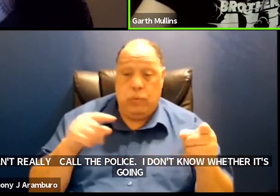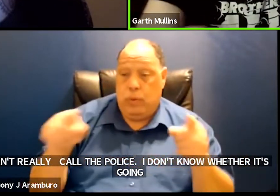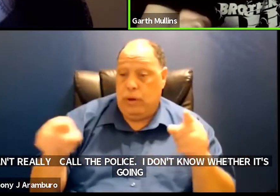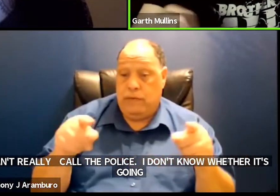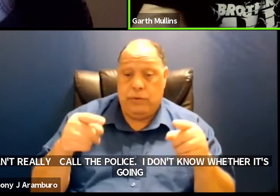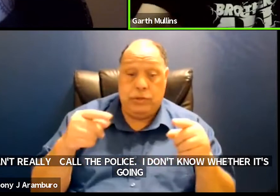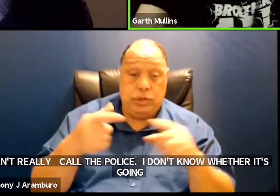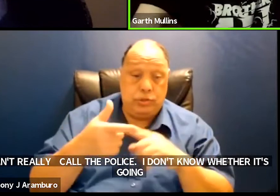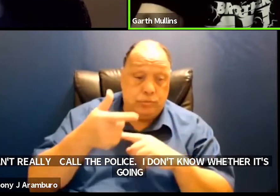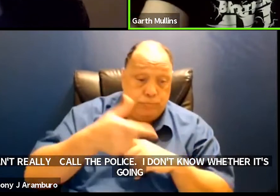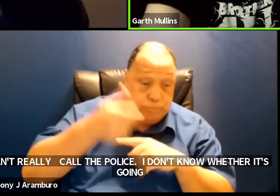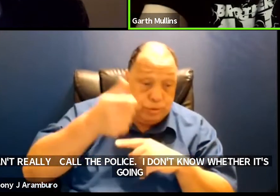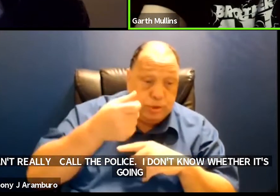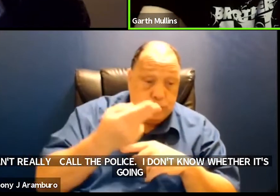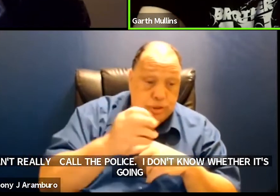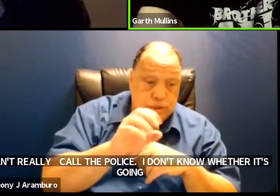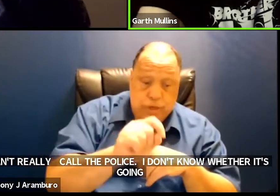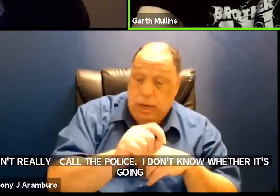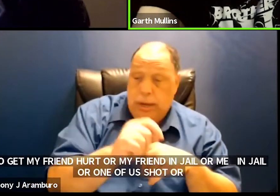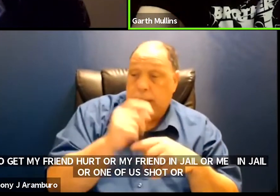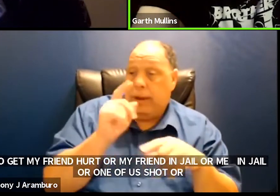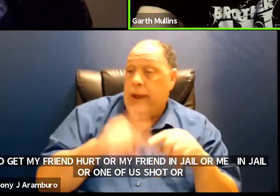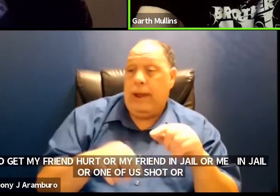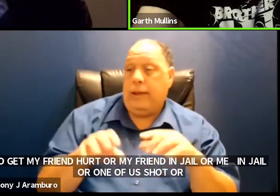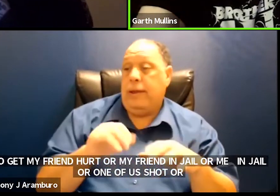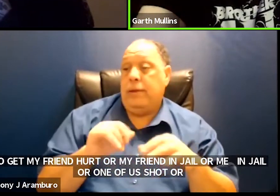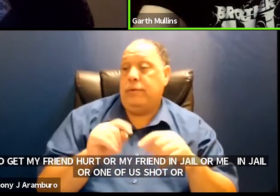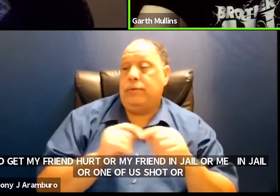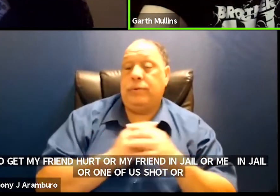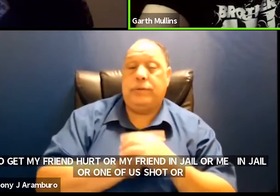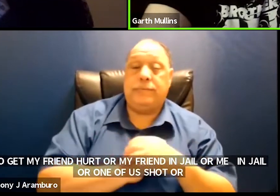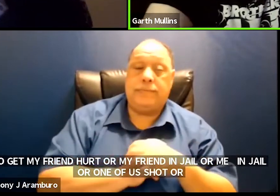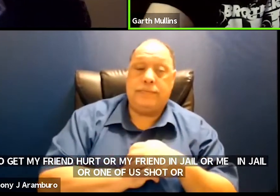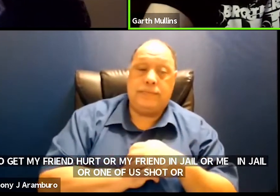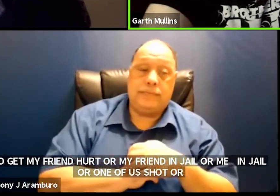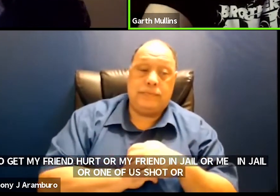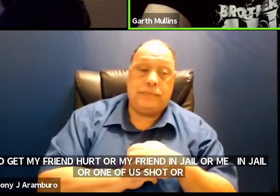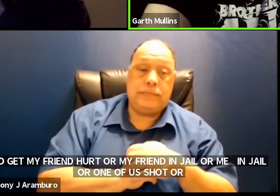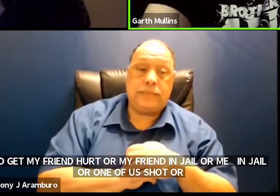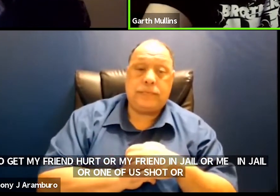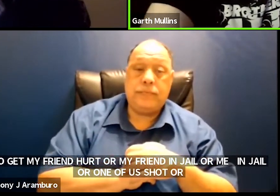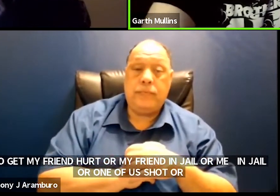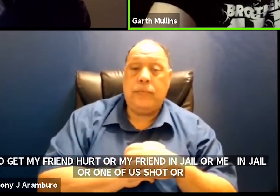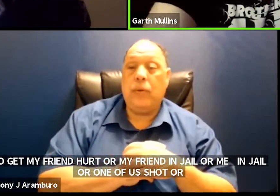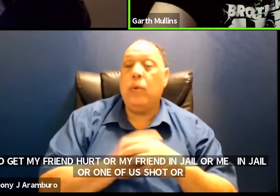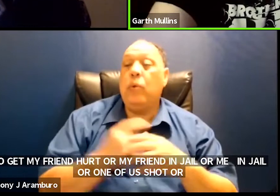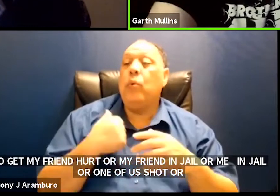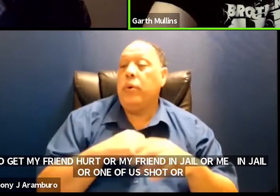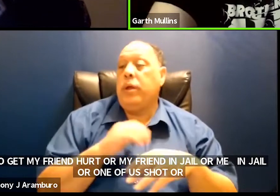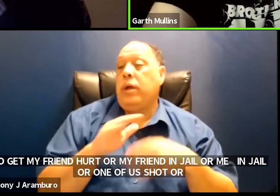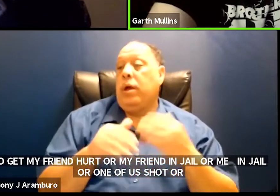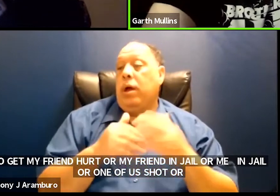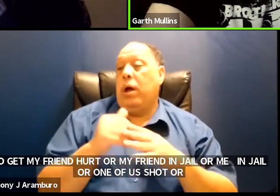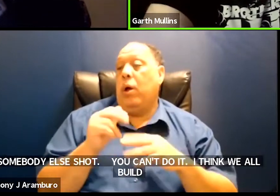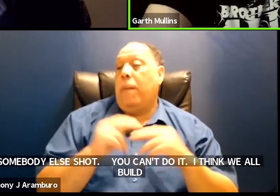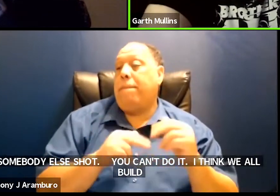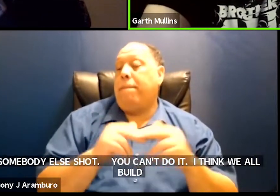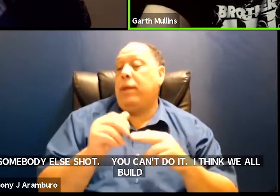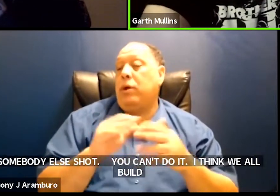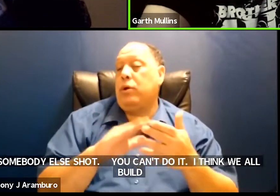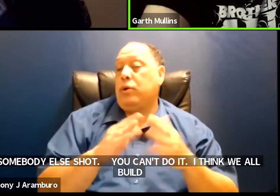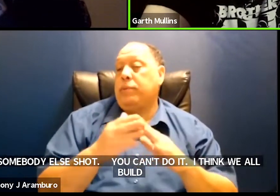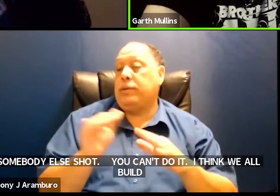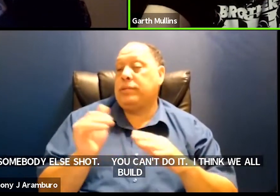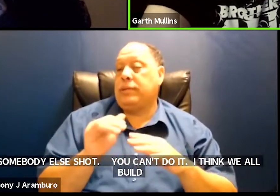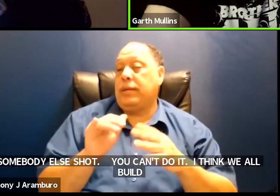shot like i just uh you know you can't do it so um i i think we all build communities like we're doing now we all can